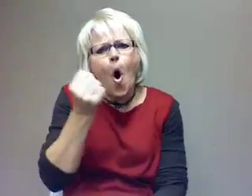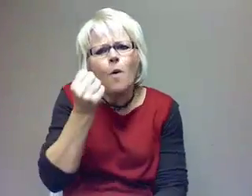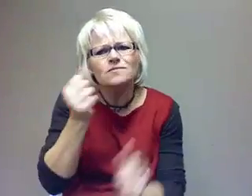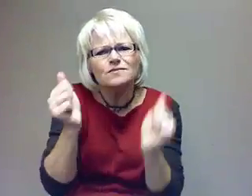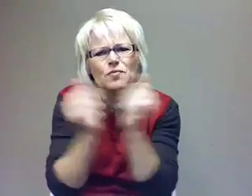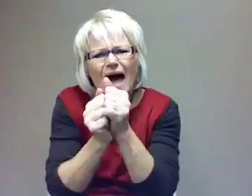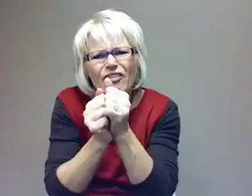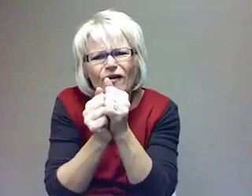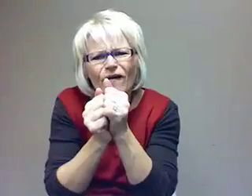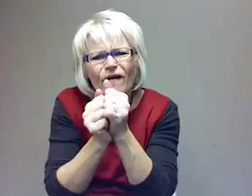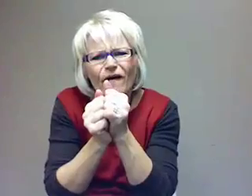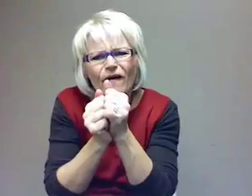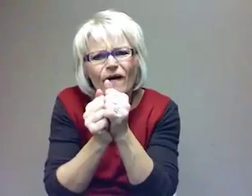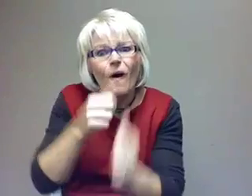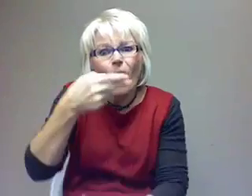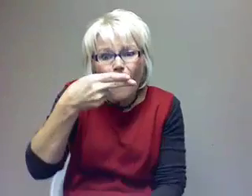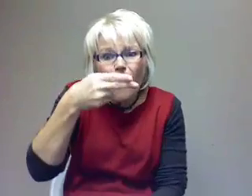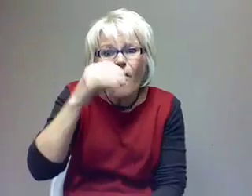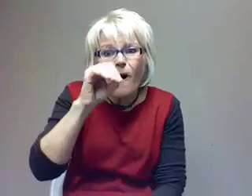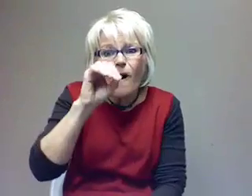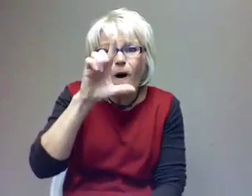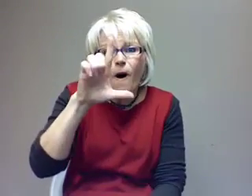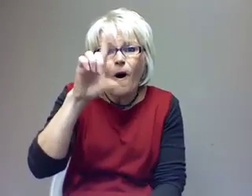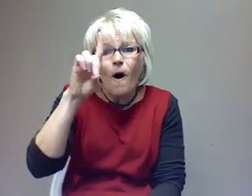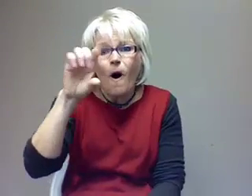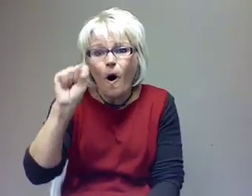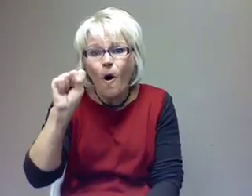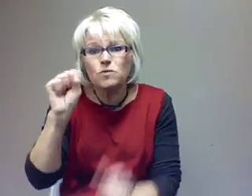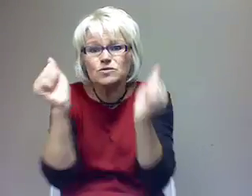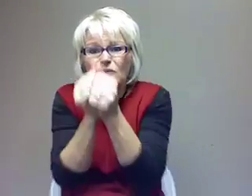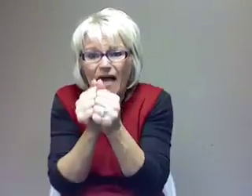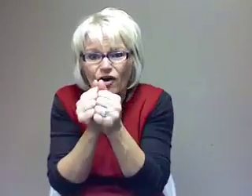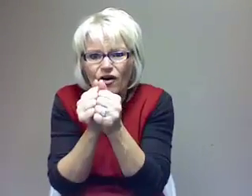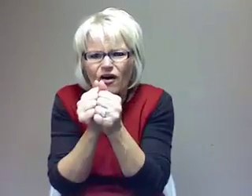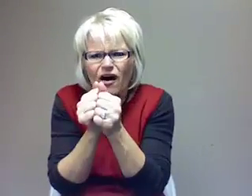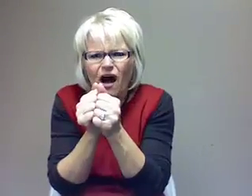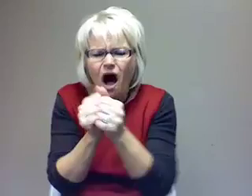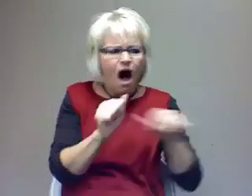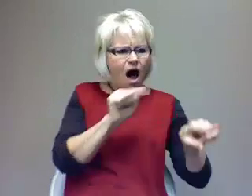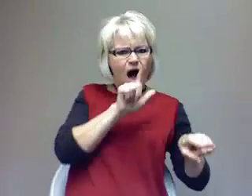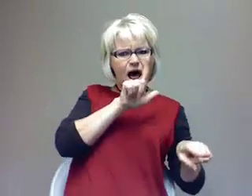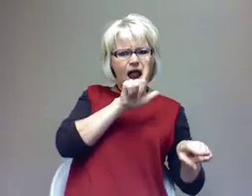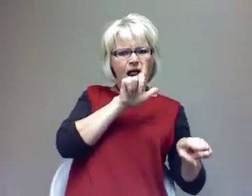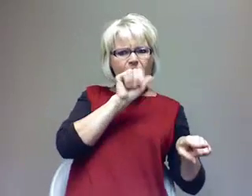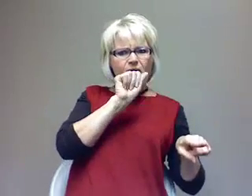It's right there. I'm like, of course they do. Of course they do. Everything holds together in